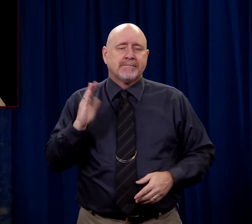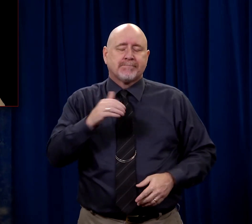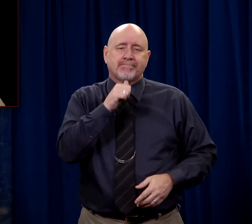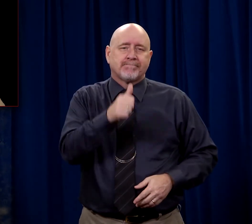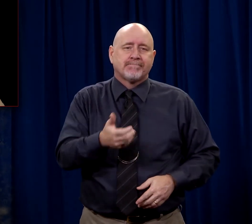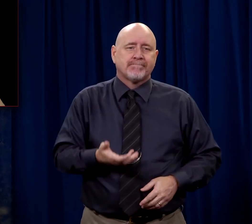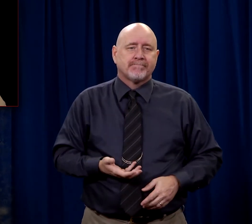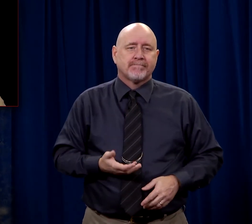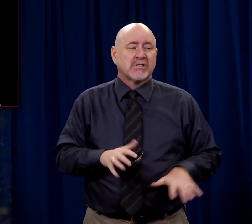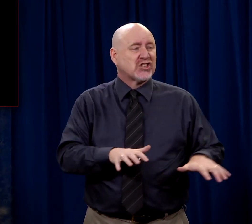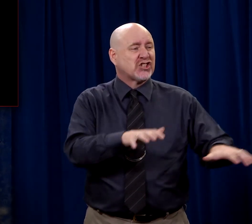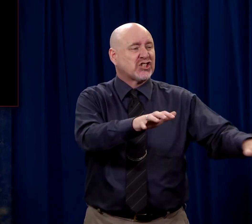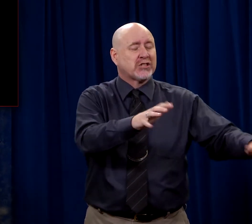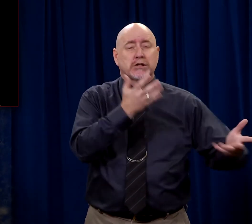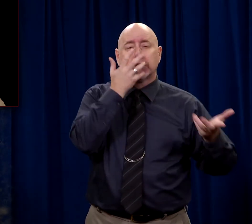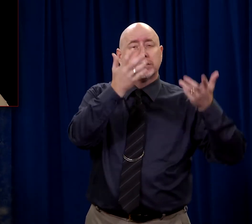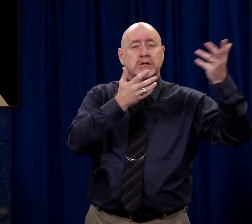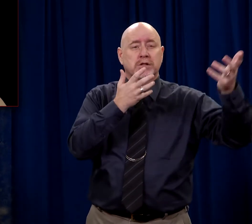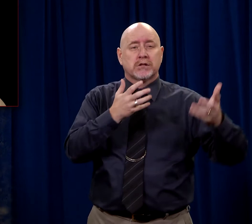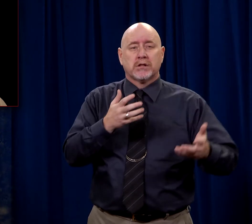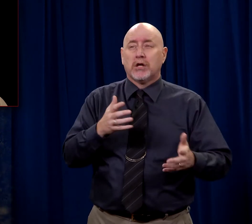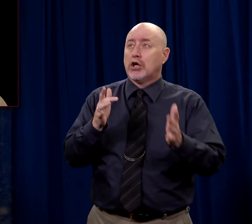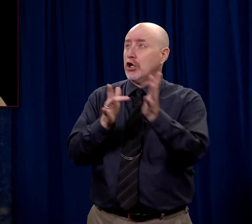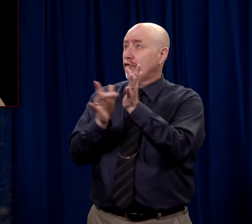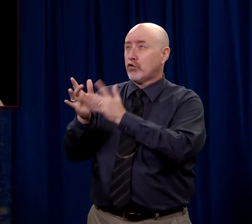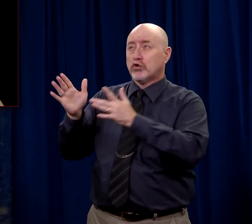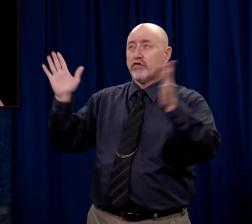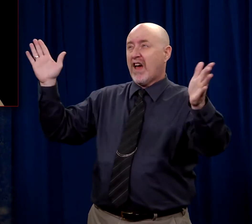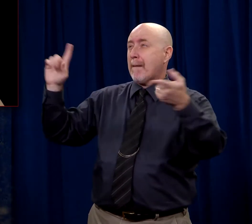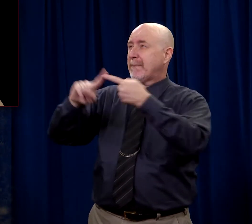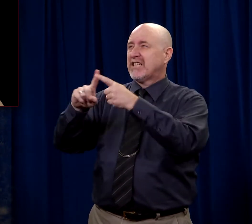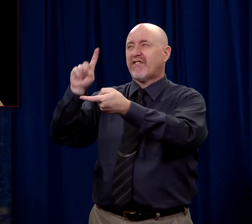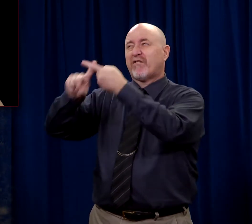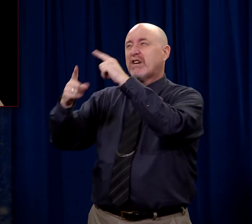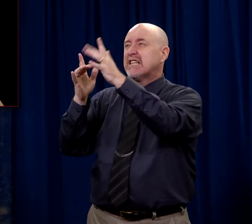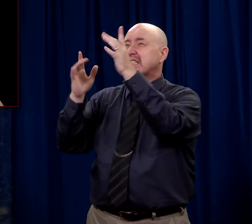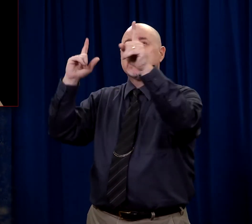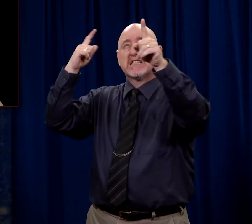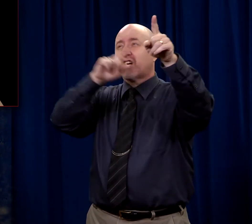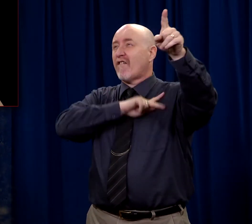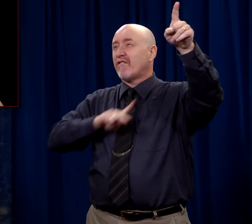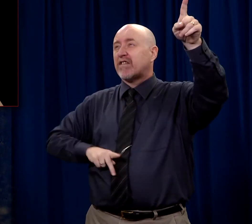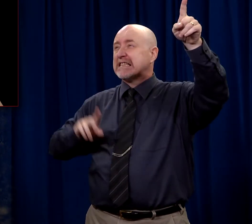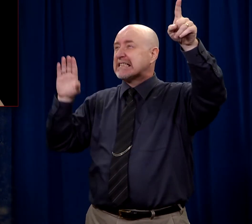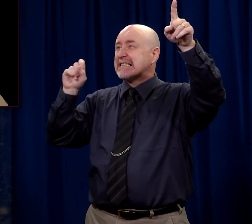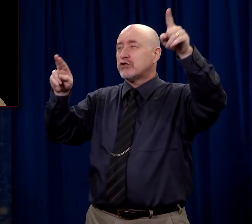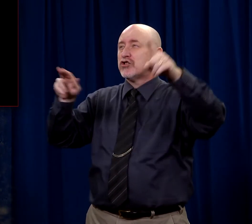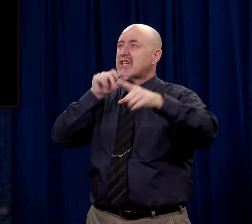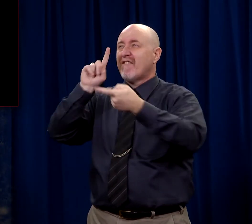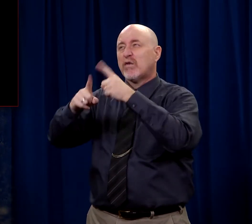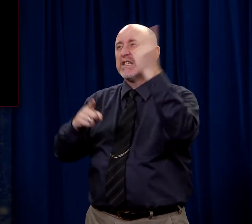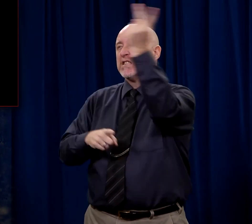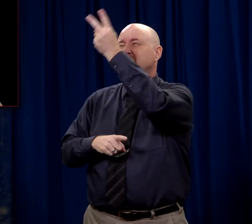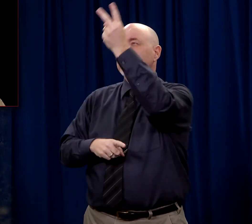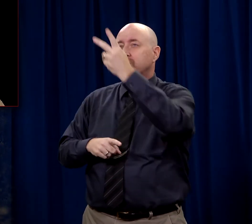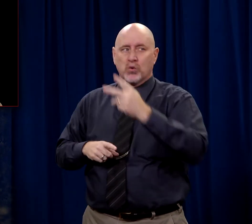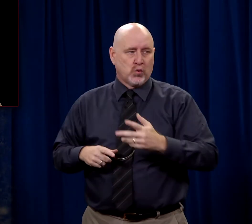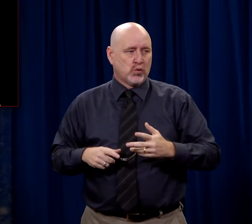And it didn't. When somebody cries out, if you don't crucify him, you're no friend of Caesar's. Well, that put the man over.